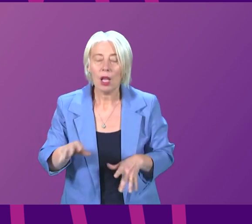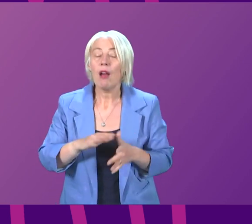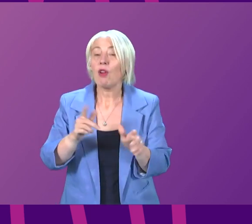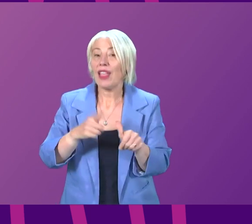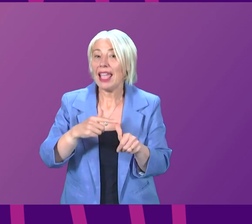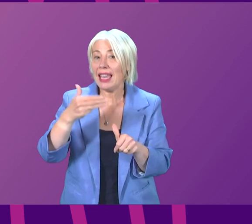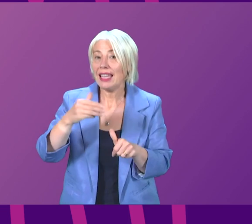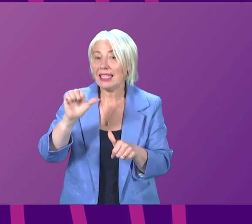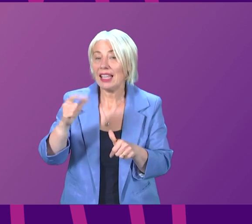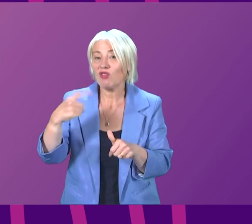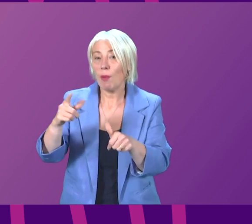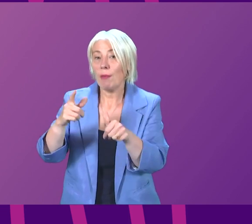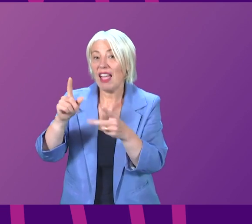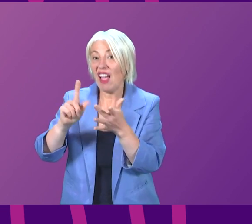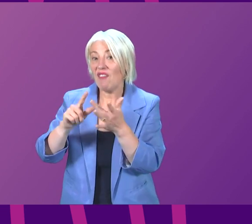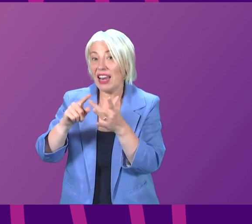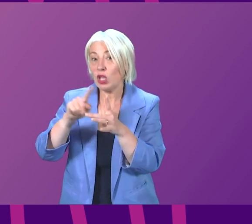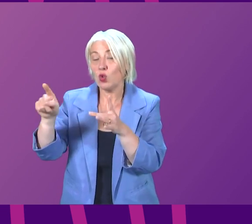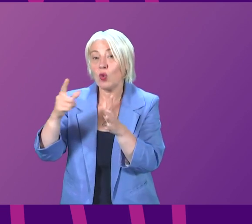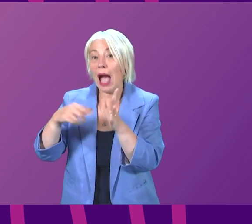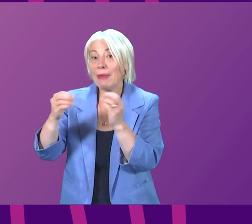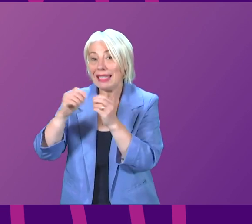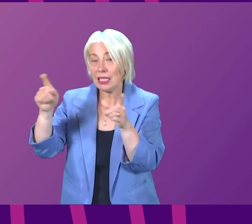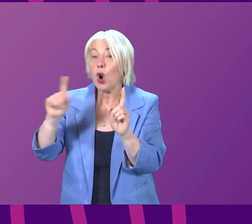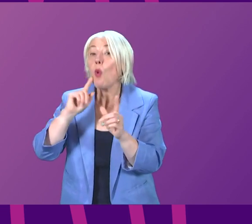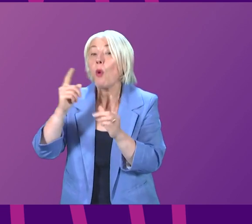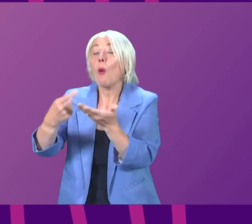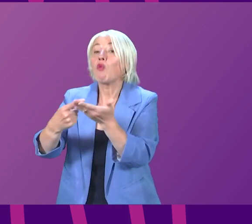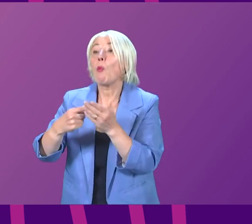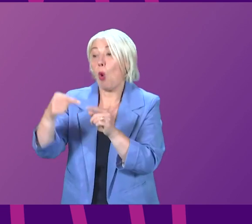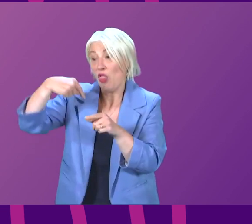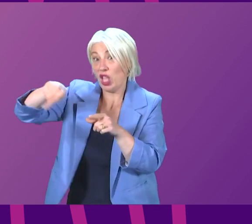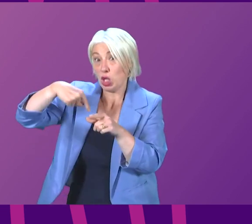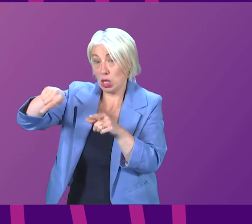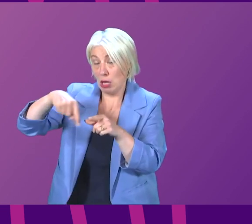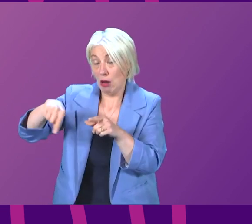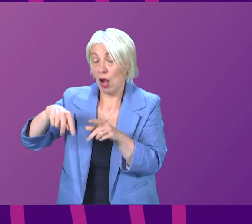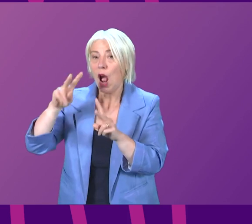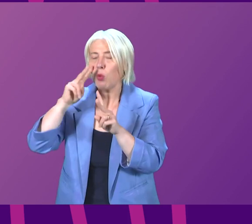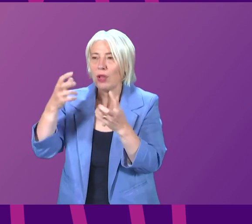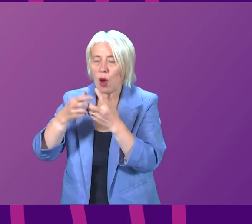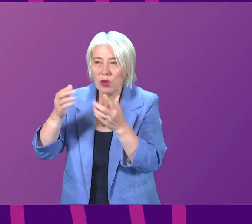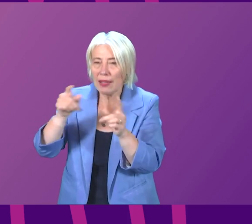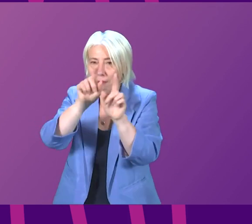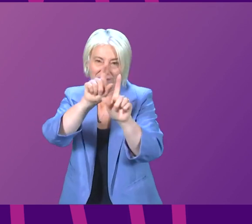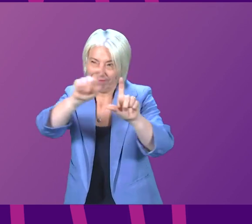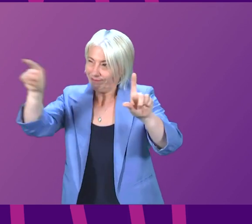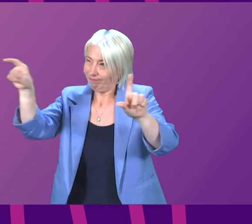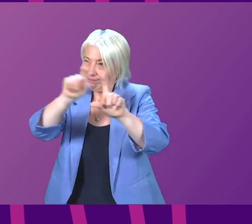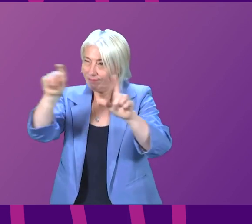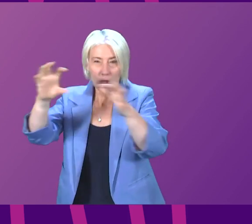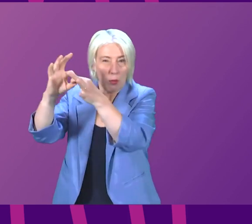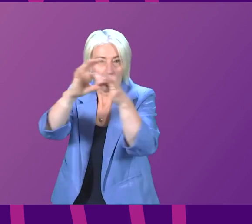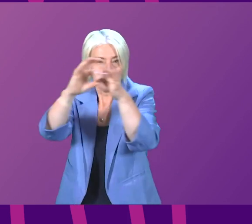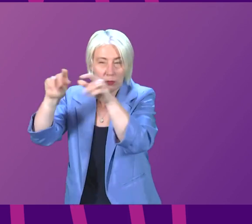A96 between Inverness and Aberdeen will report by the end of this year and we will take forward enhancements on that corridor that improve connectivity